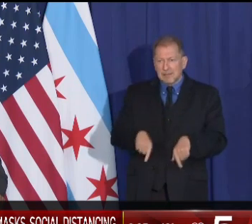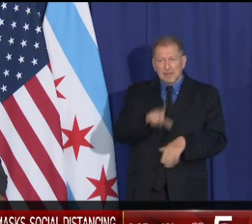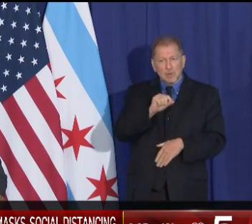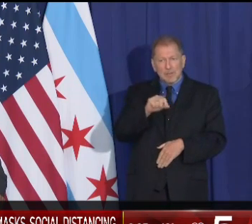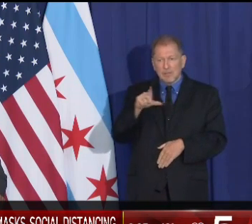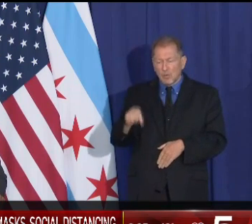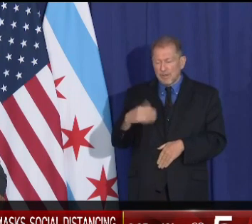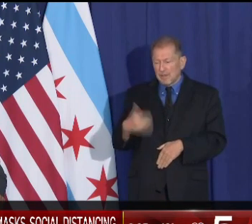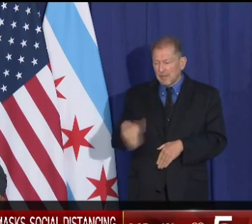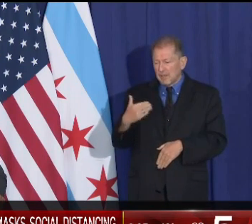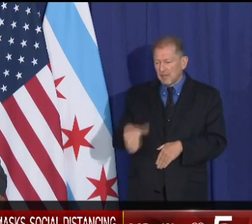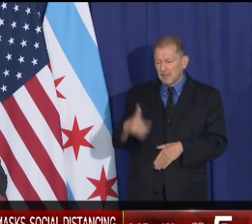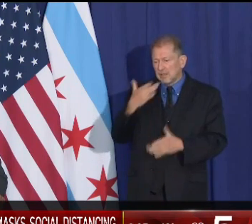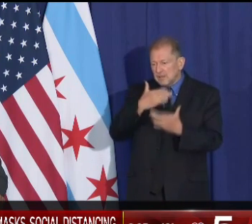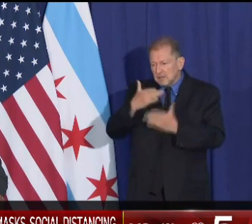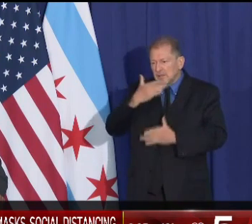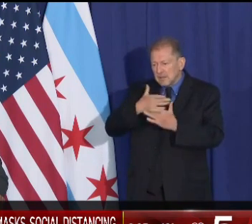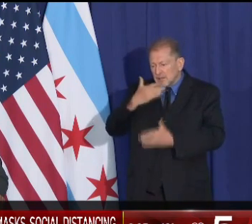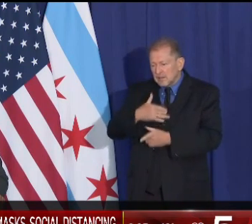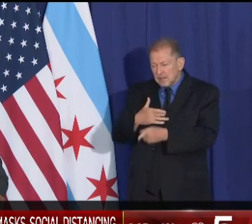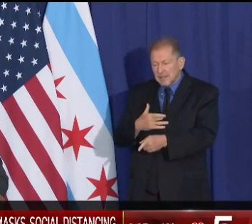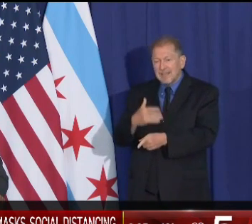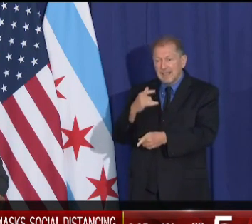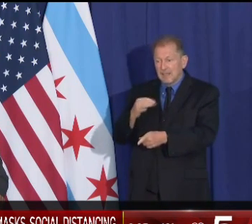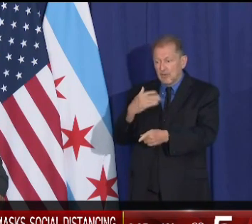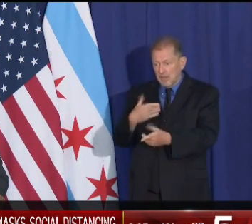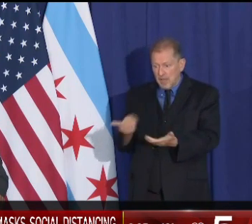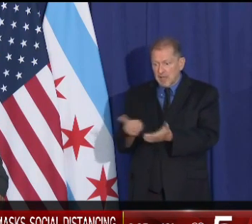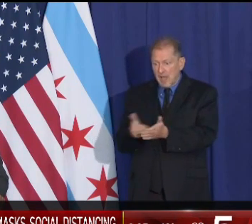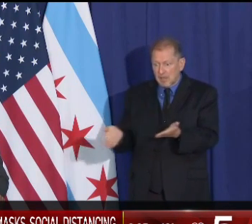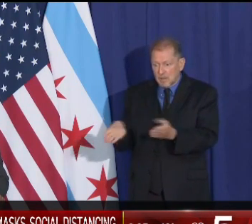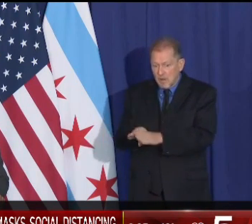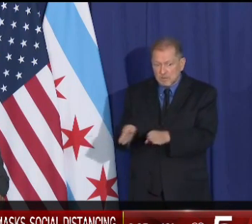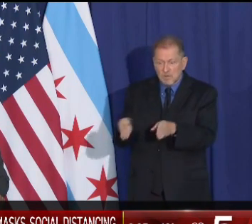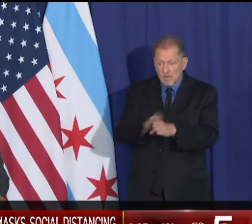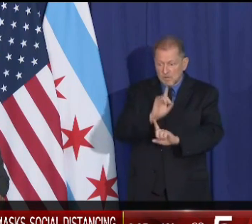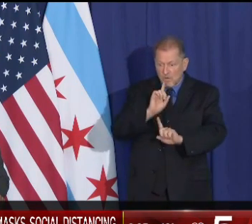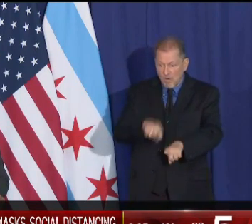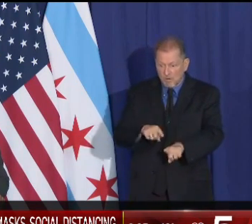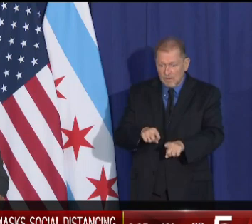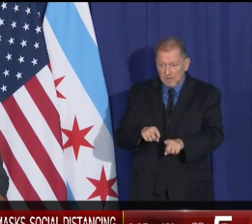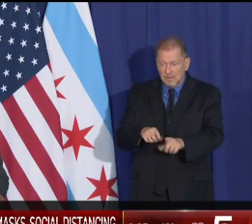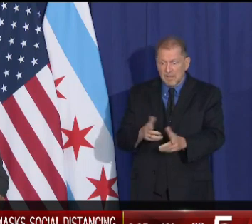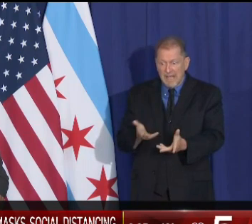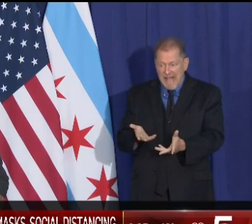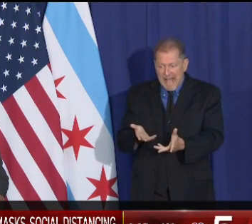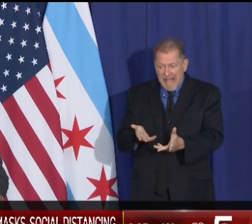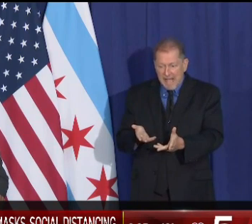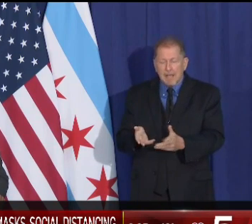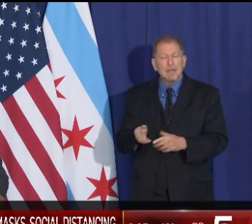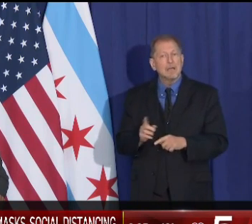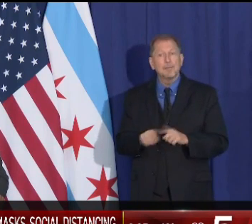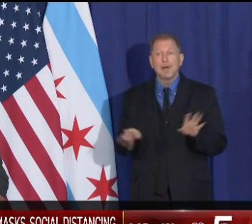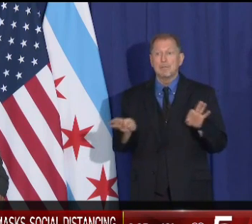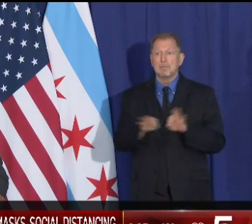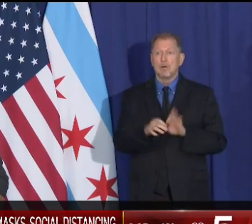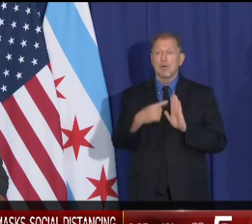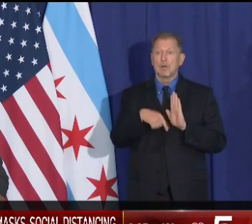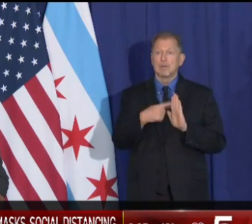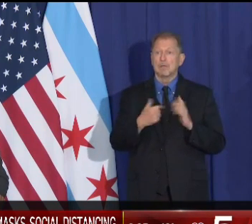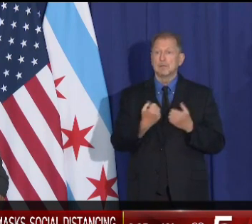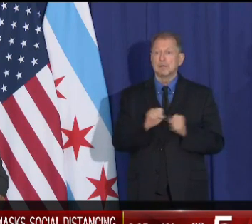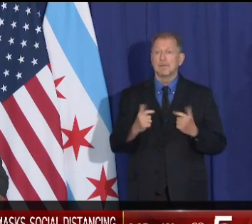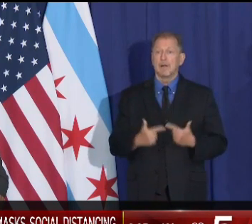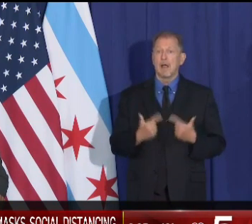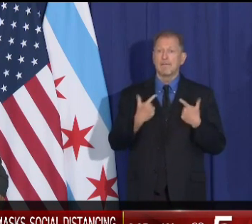This would be tragedy for many of them. But I've got to do what is right to protect us from